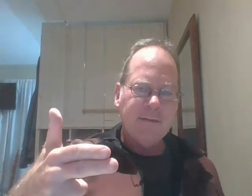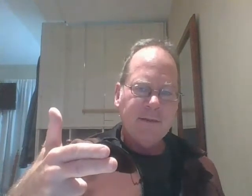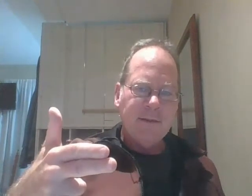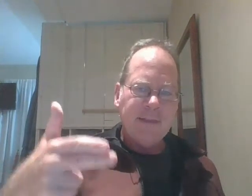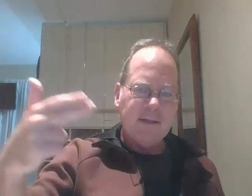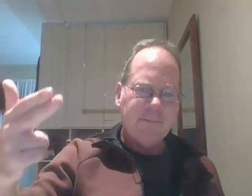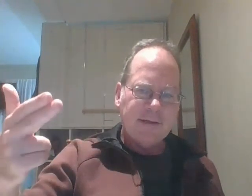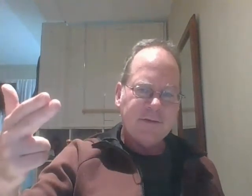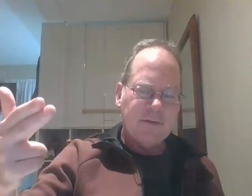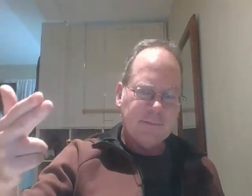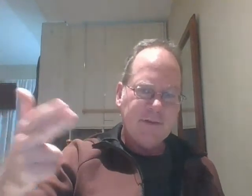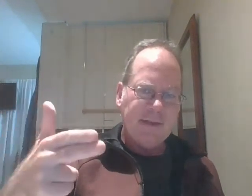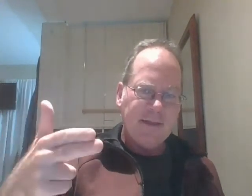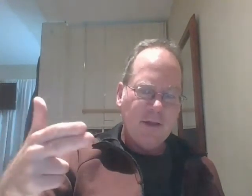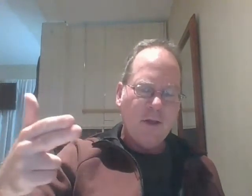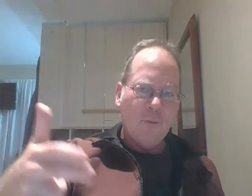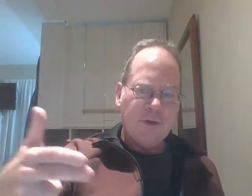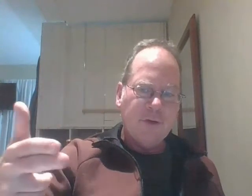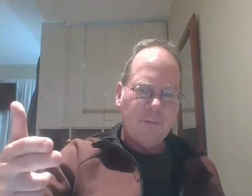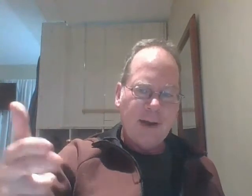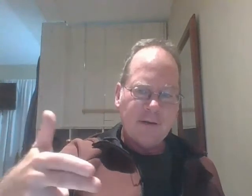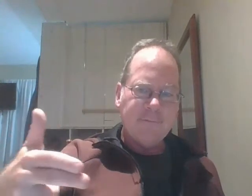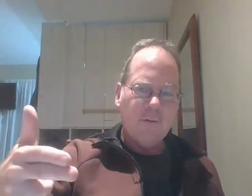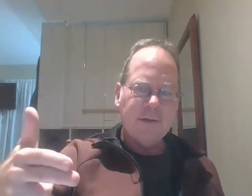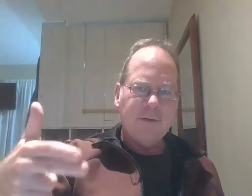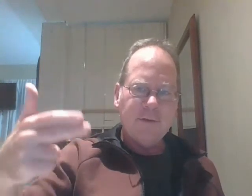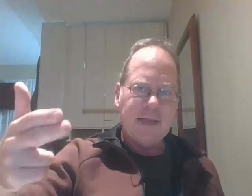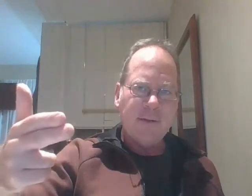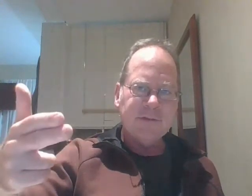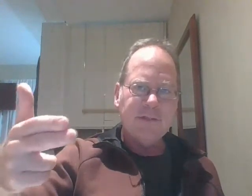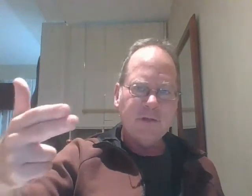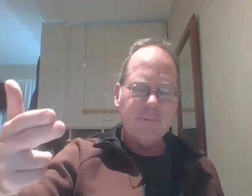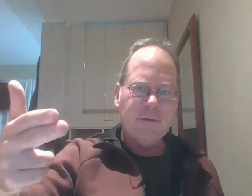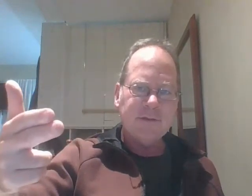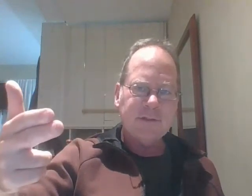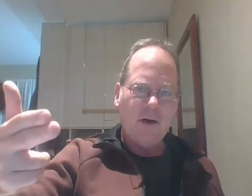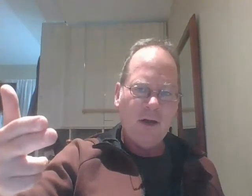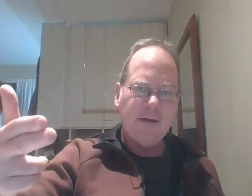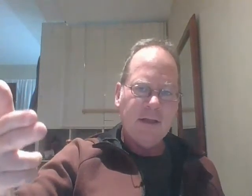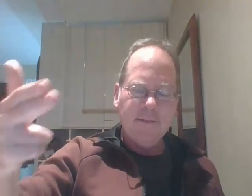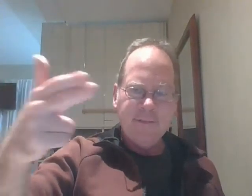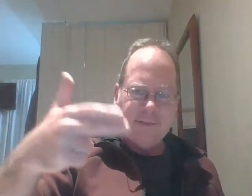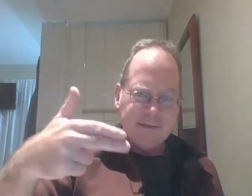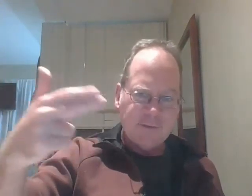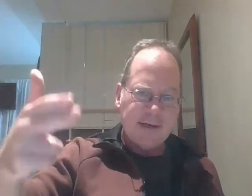they claim not to do this but they when your microphone and your cameras and your computers are on they track you